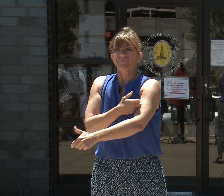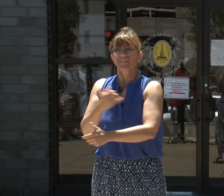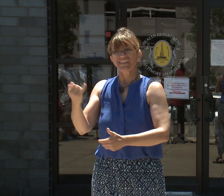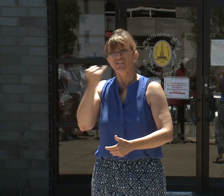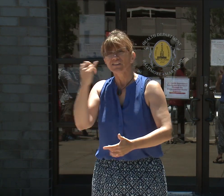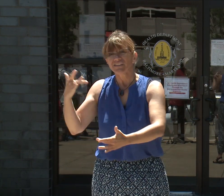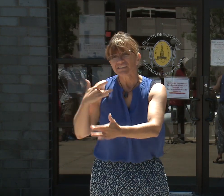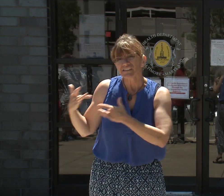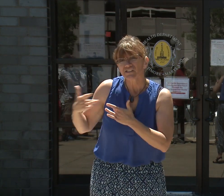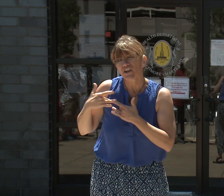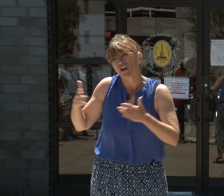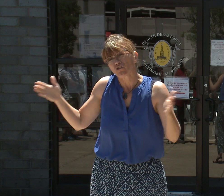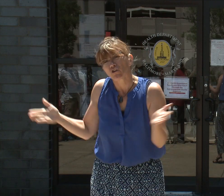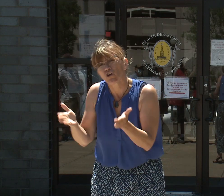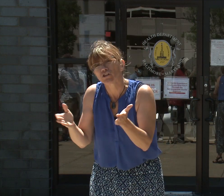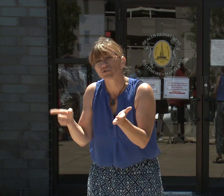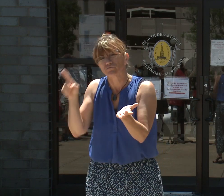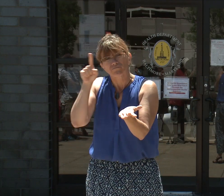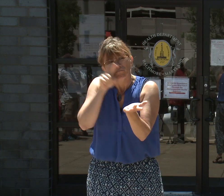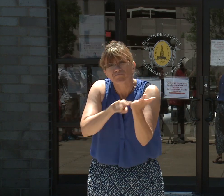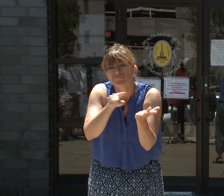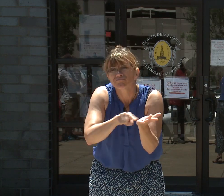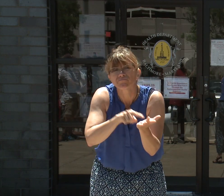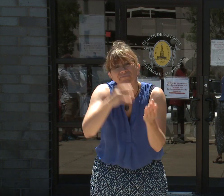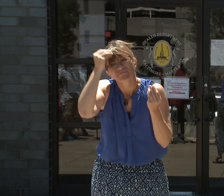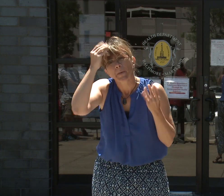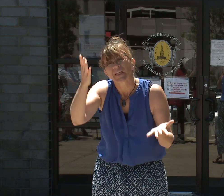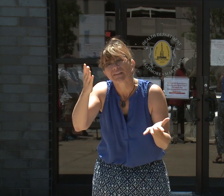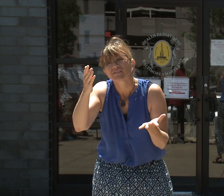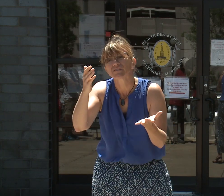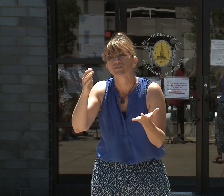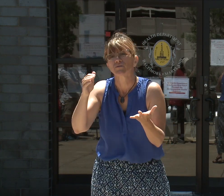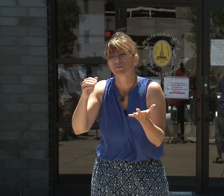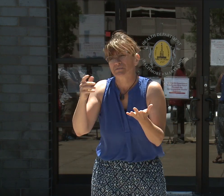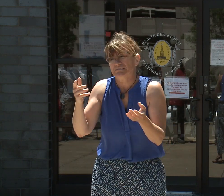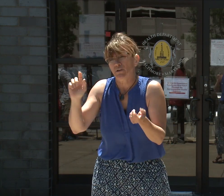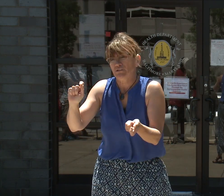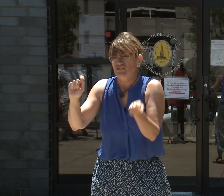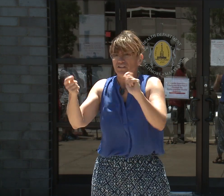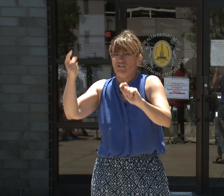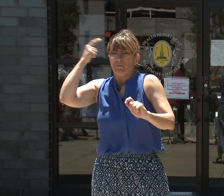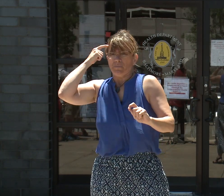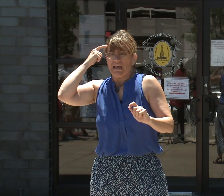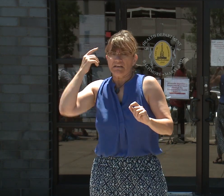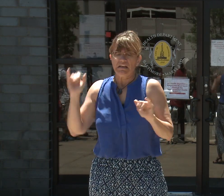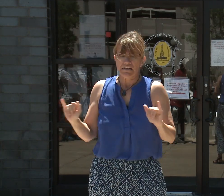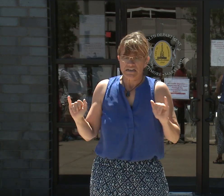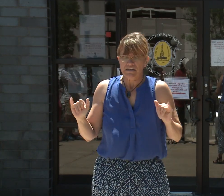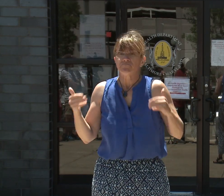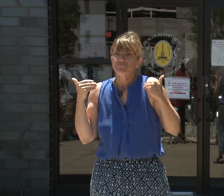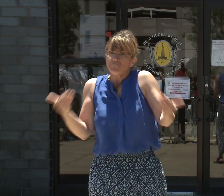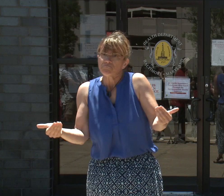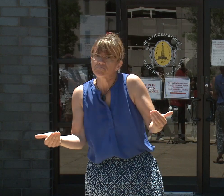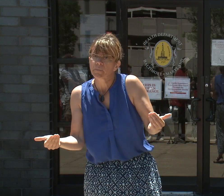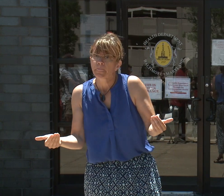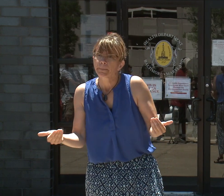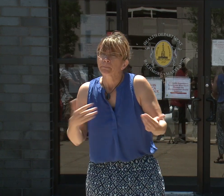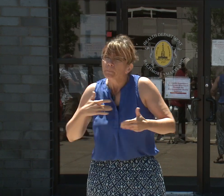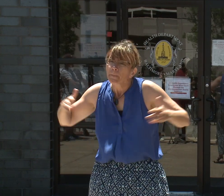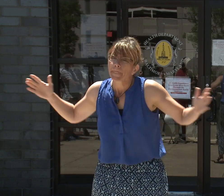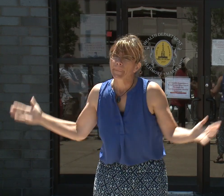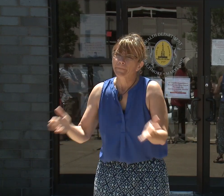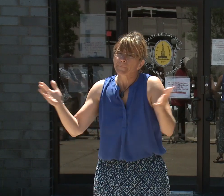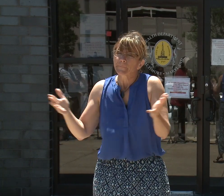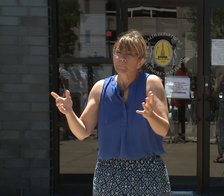need to seriously consider the risk of not being vaccinated. Likewise, I encourage residents to vaccinate their children 12 and